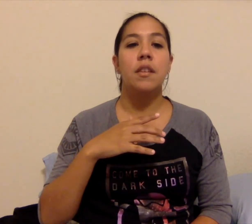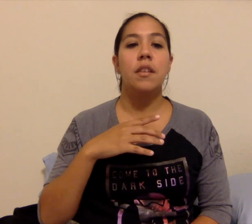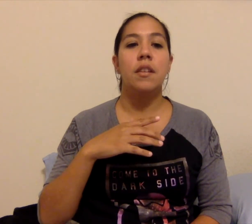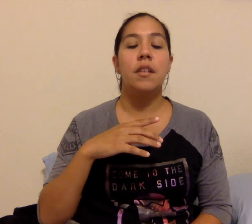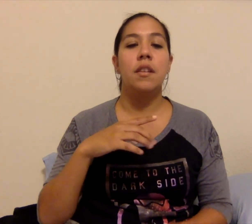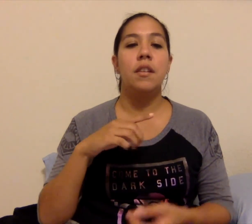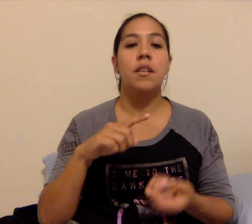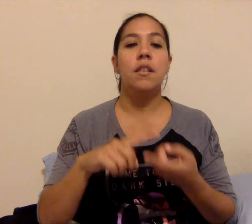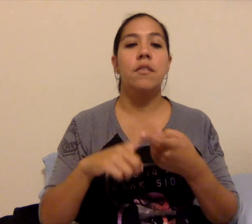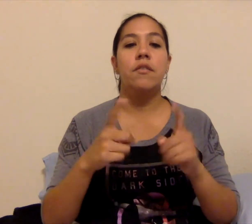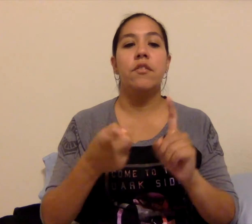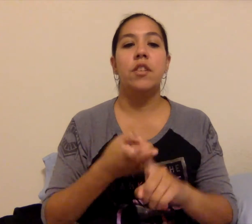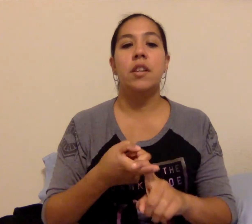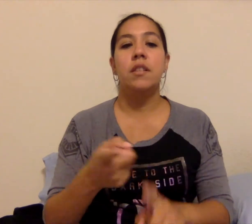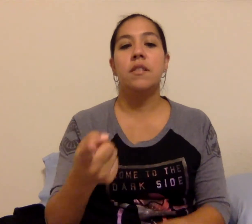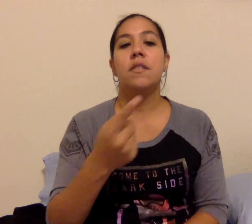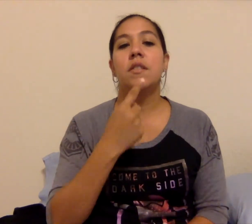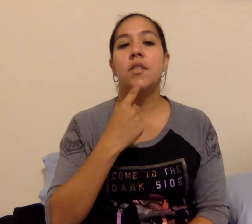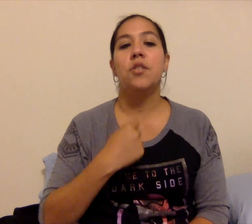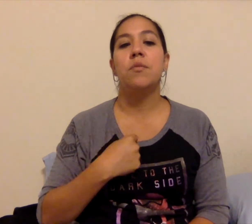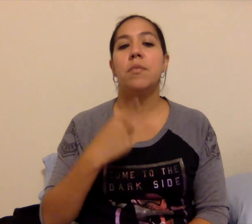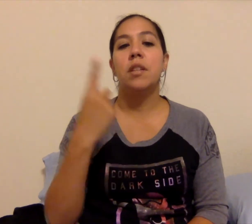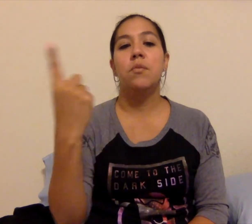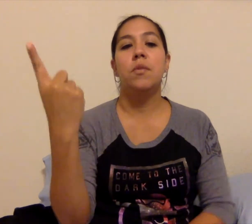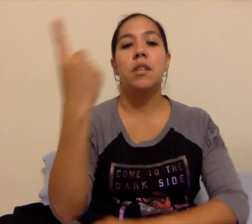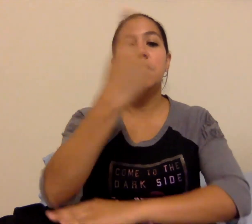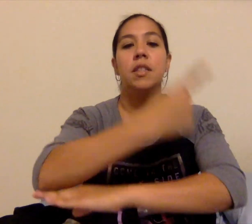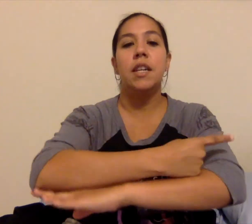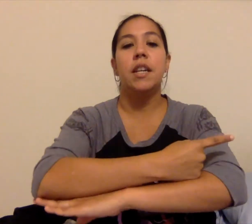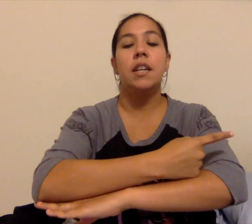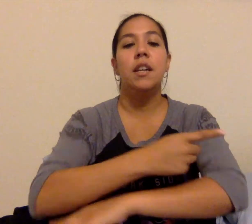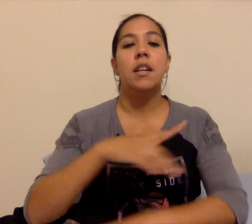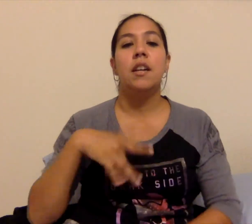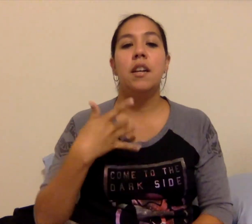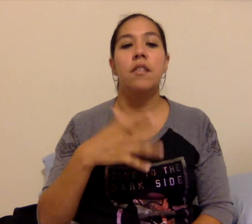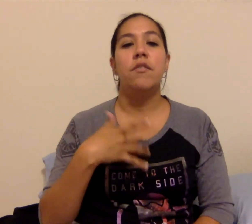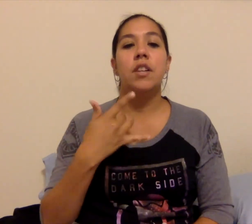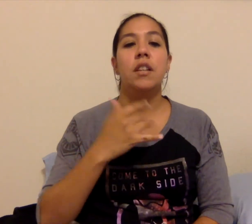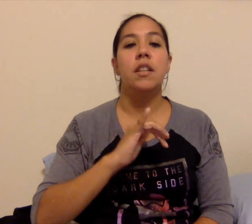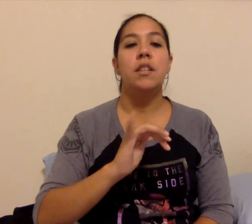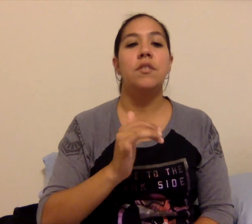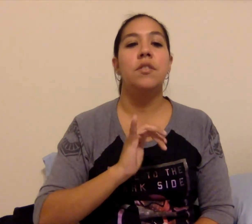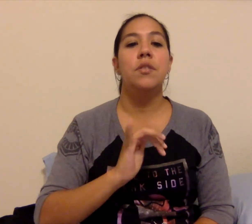My friends told me one day I'd feel it too.